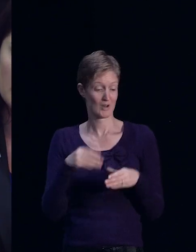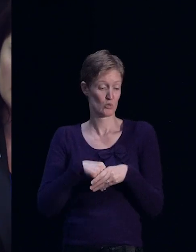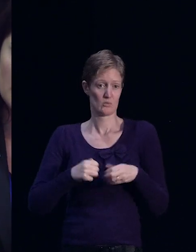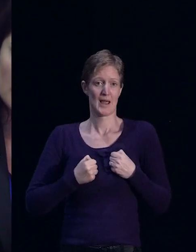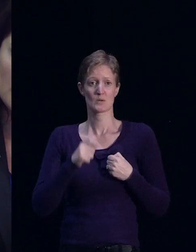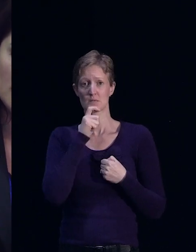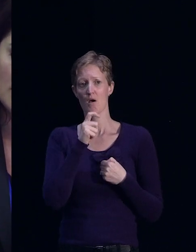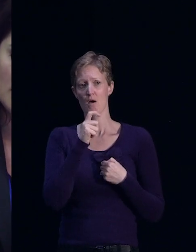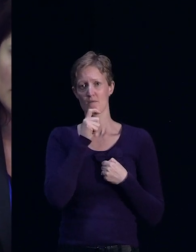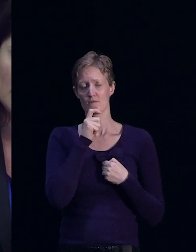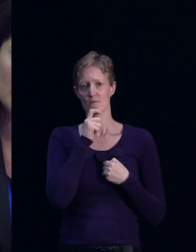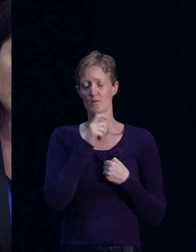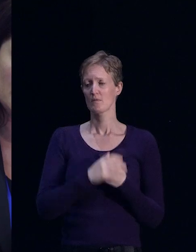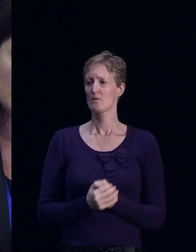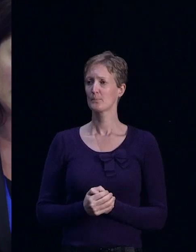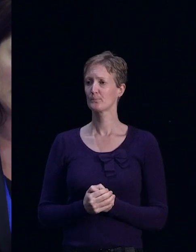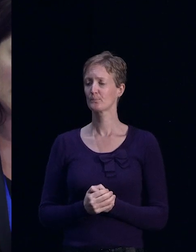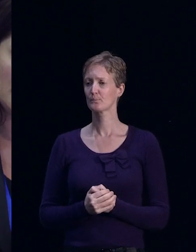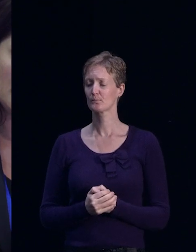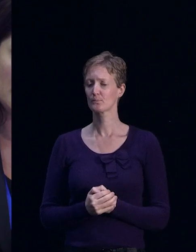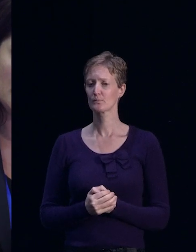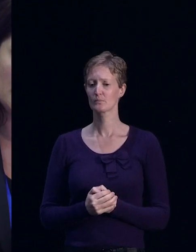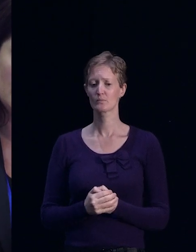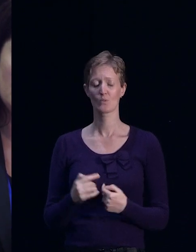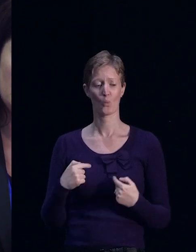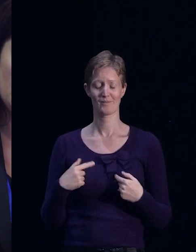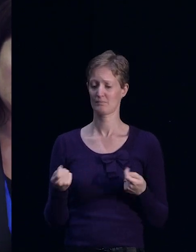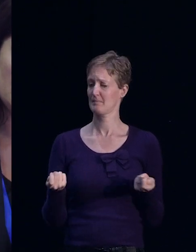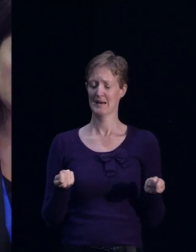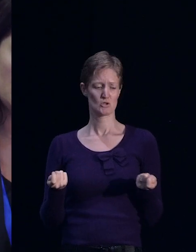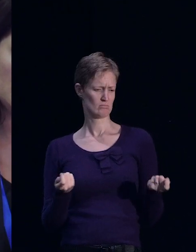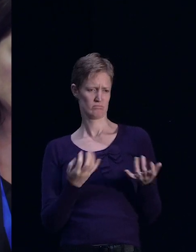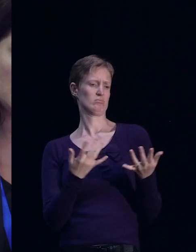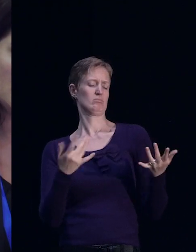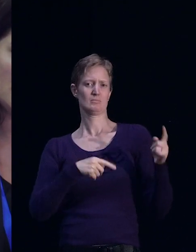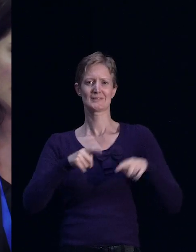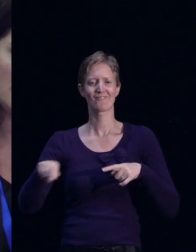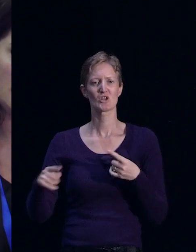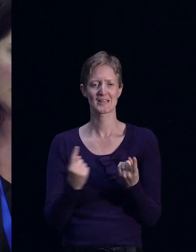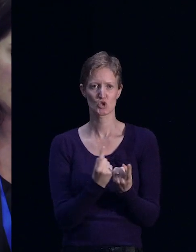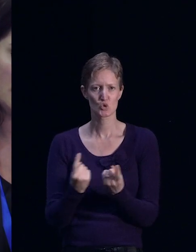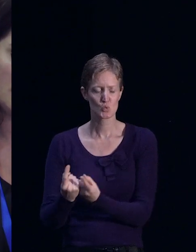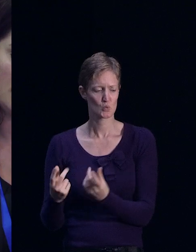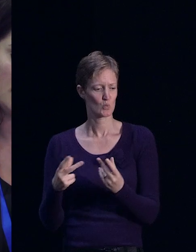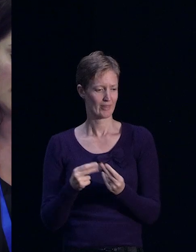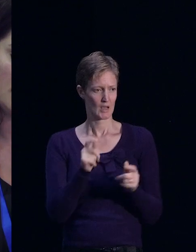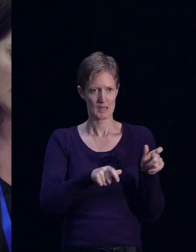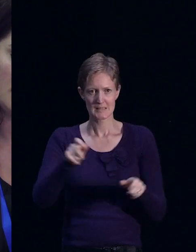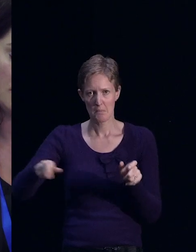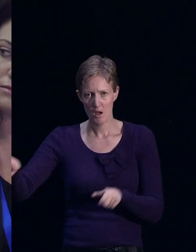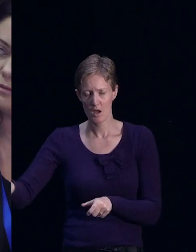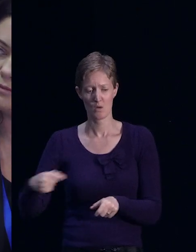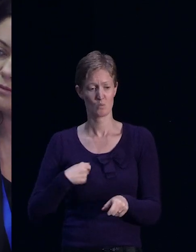So we've been, you know, dealing with a number of different issues with our customers and trying to work through and